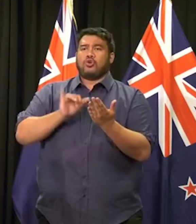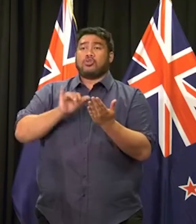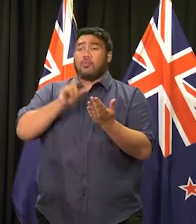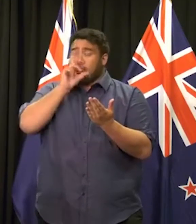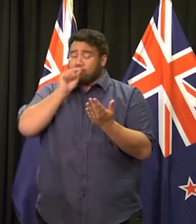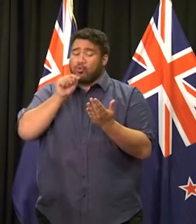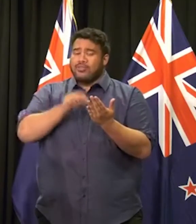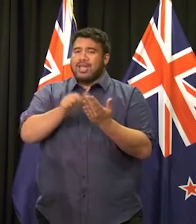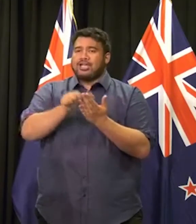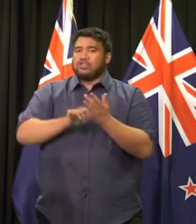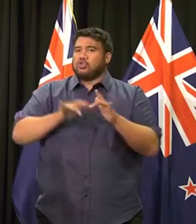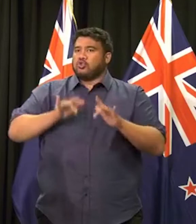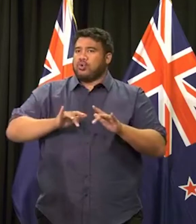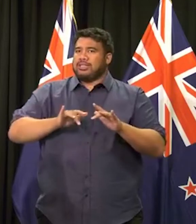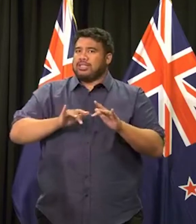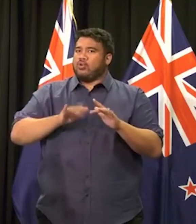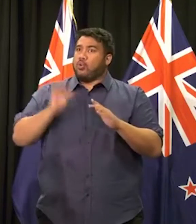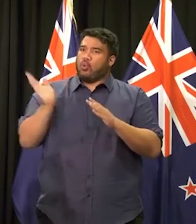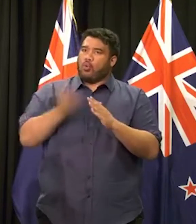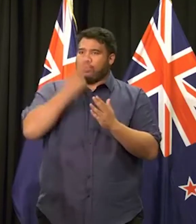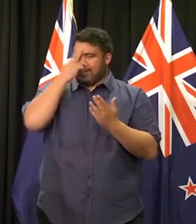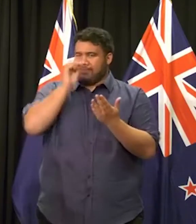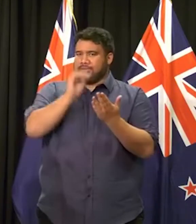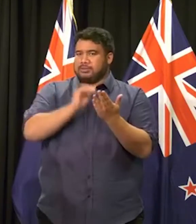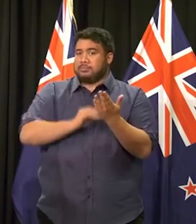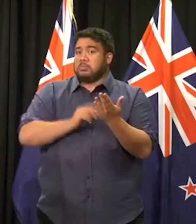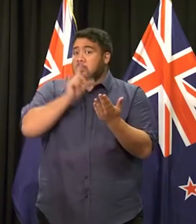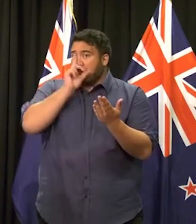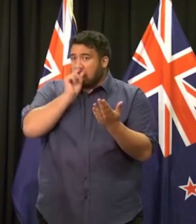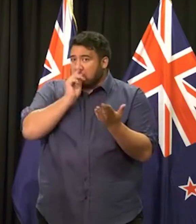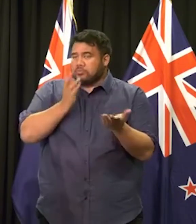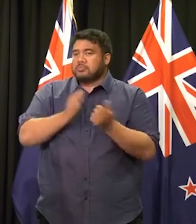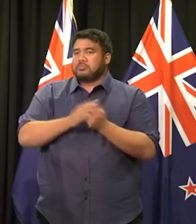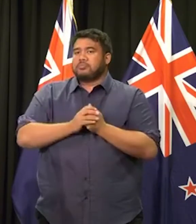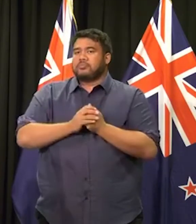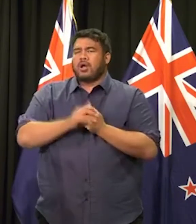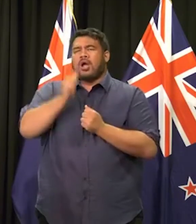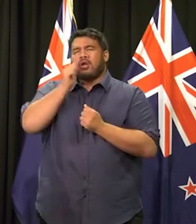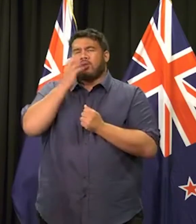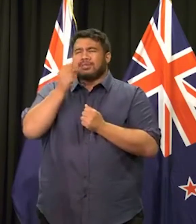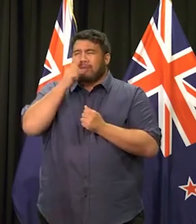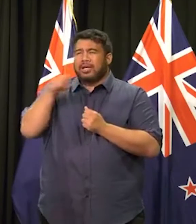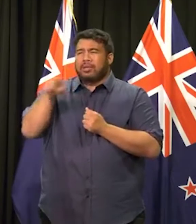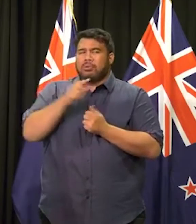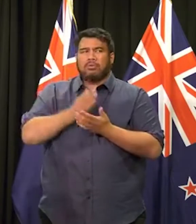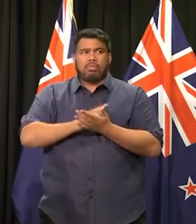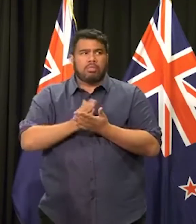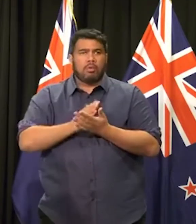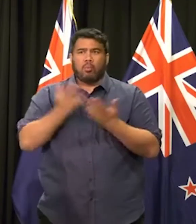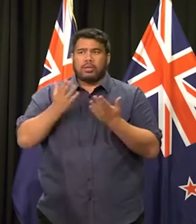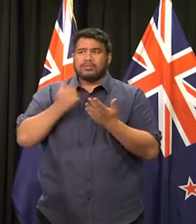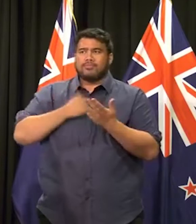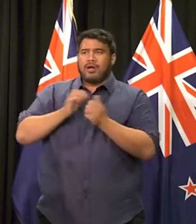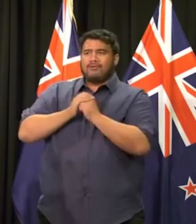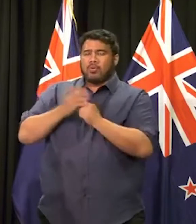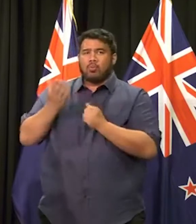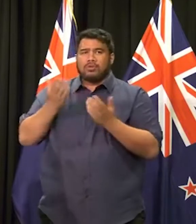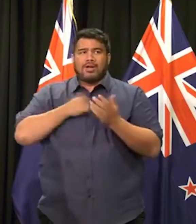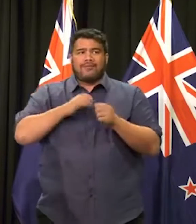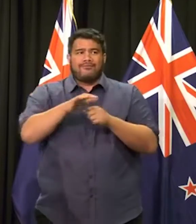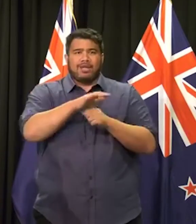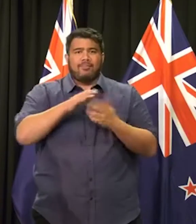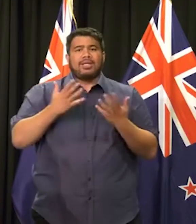Um, I know that, of course, this is the, um, uncertainty continues to cause distress. We are doing what we can.